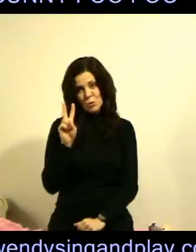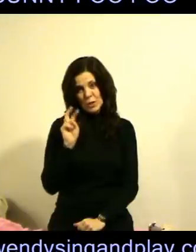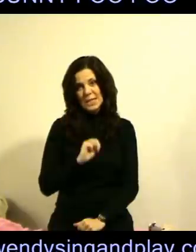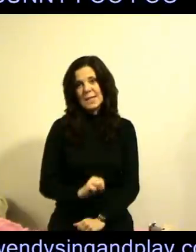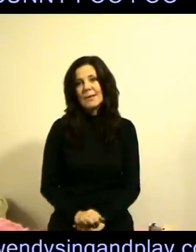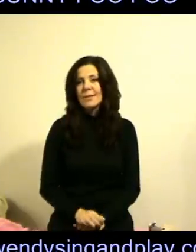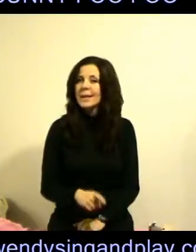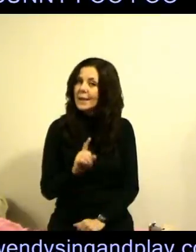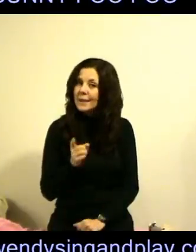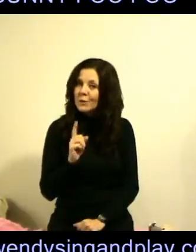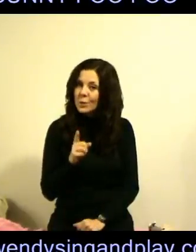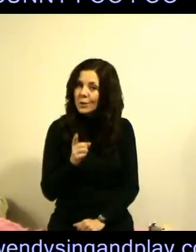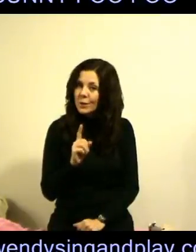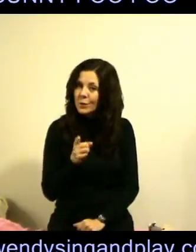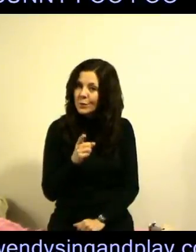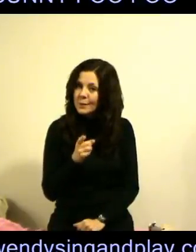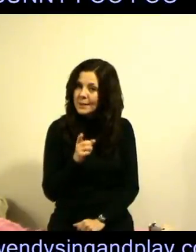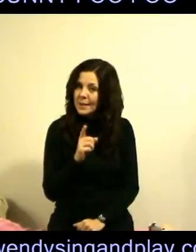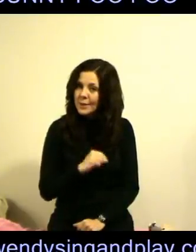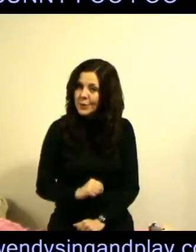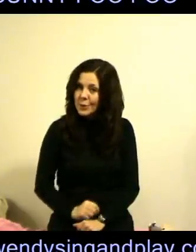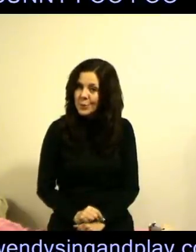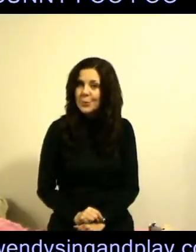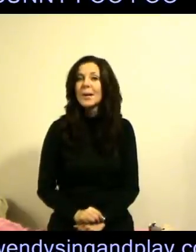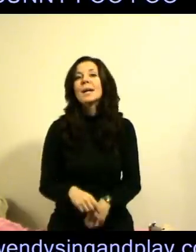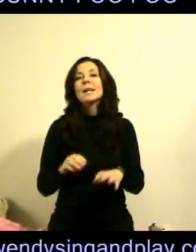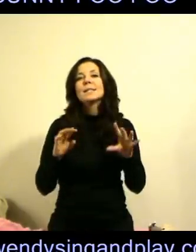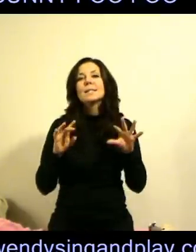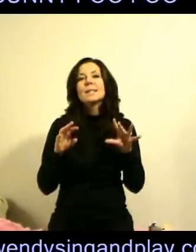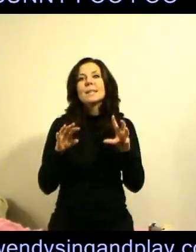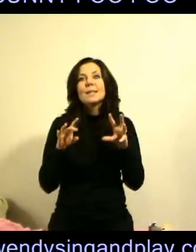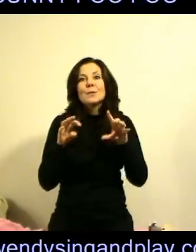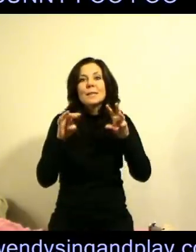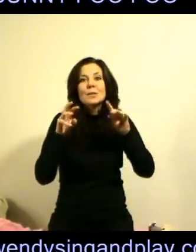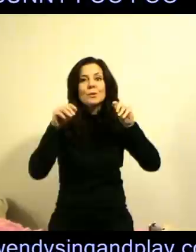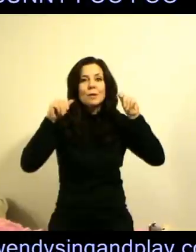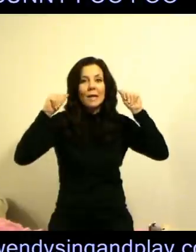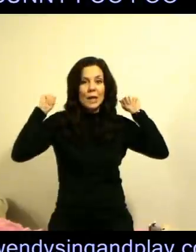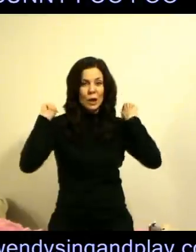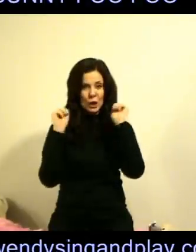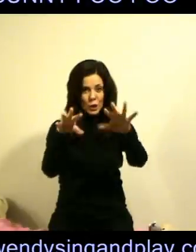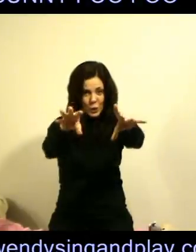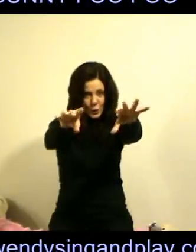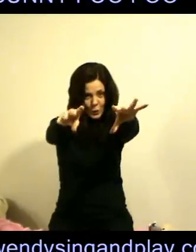warnings left and if you don't do what I tell you to do, I'll turn you into a goo.